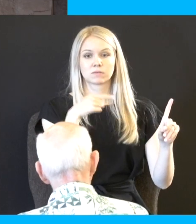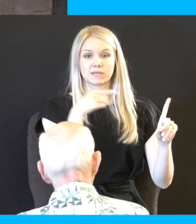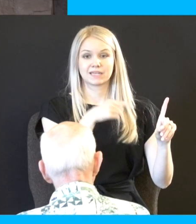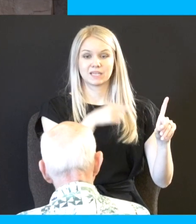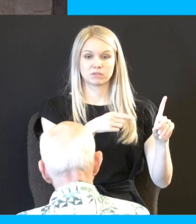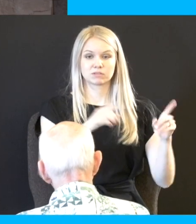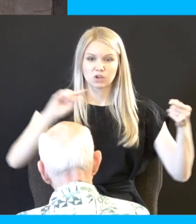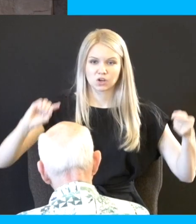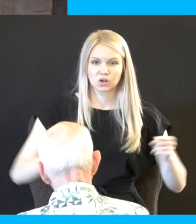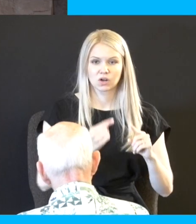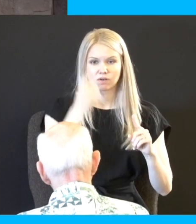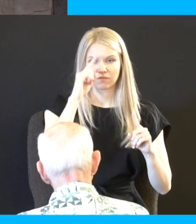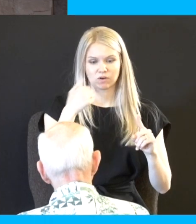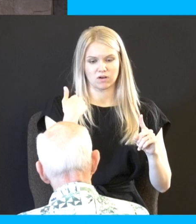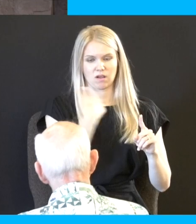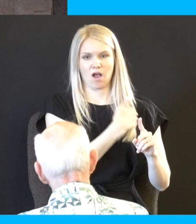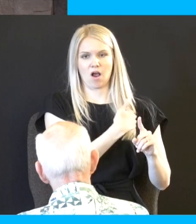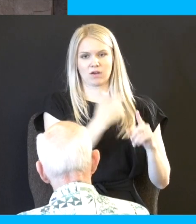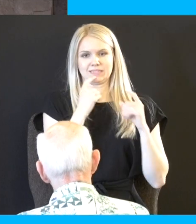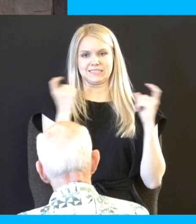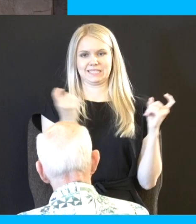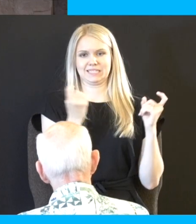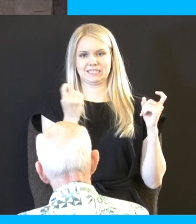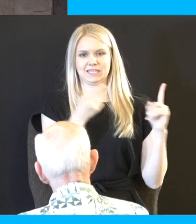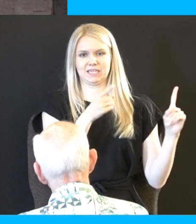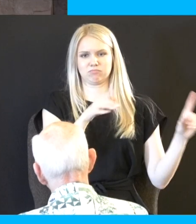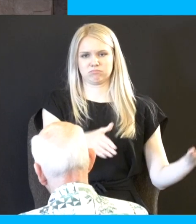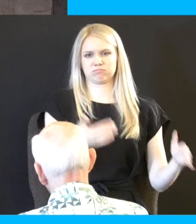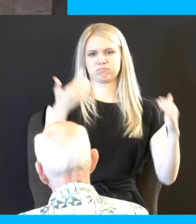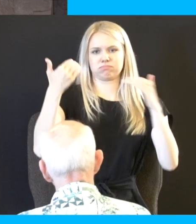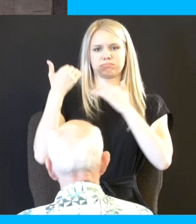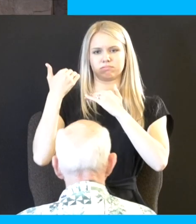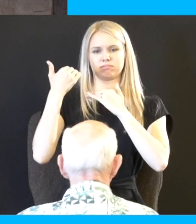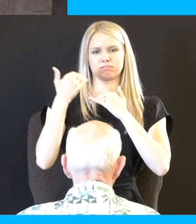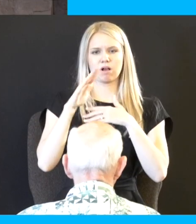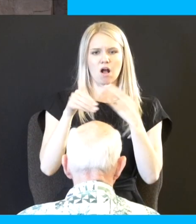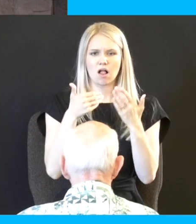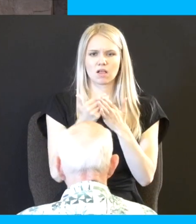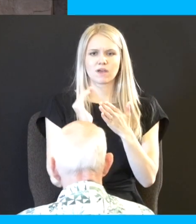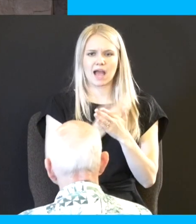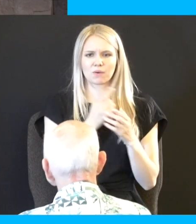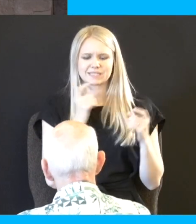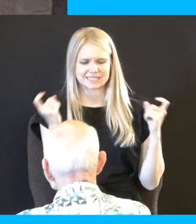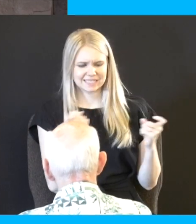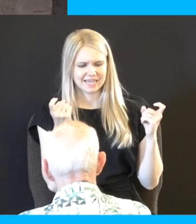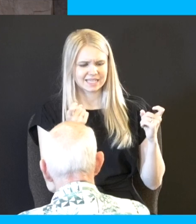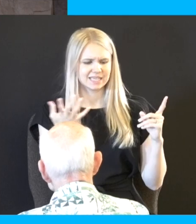for our transgressions he was bruised for our iniquities and the chastisement of our peace the